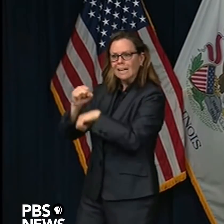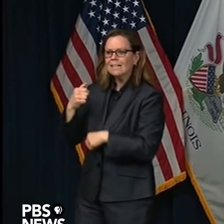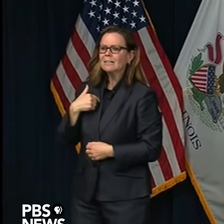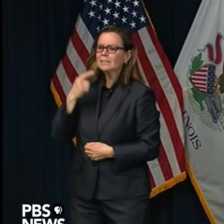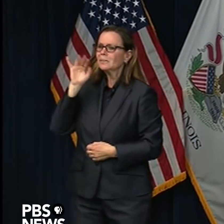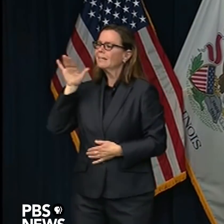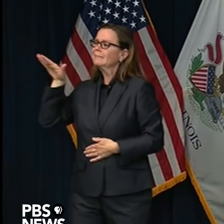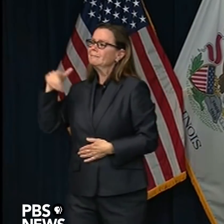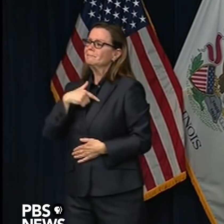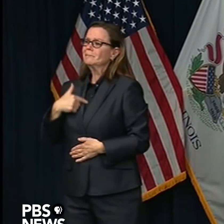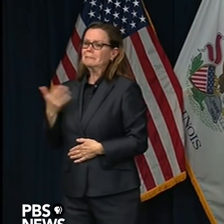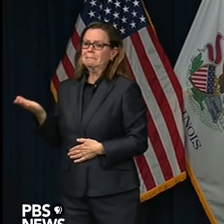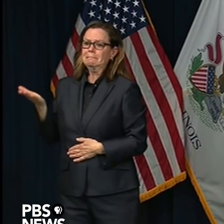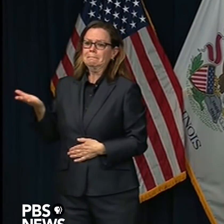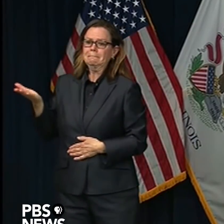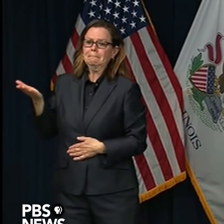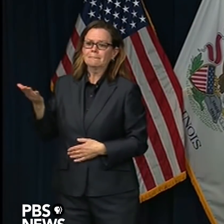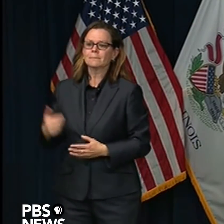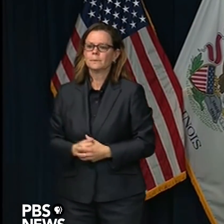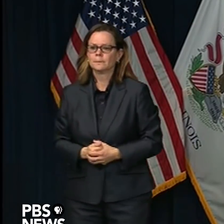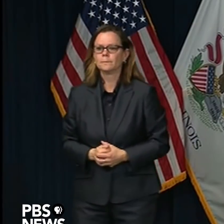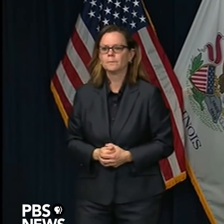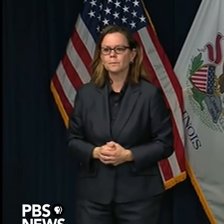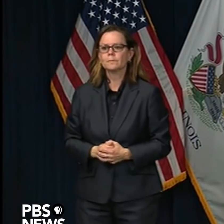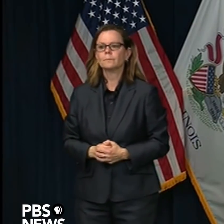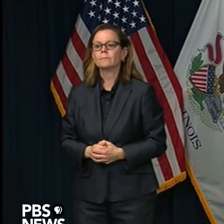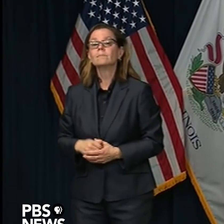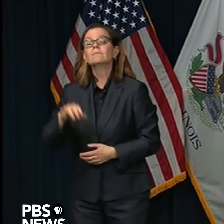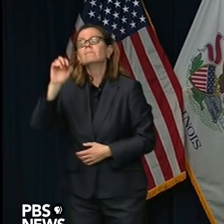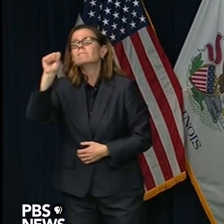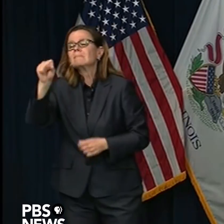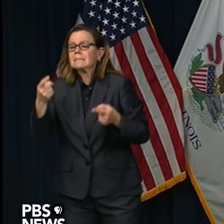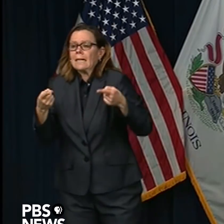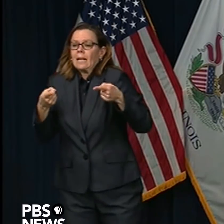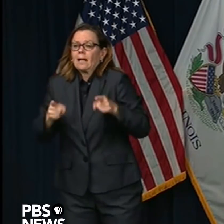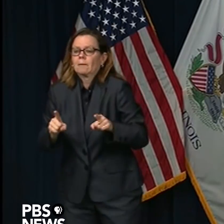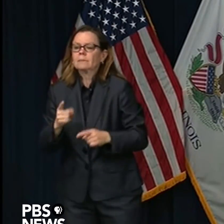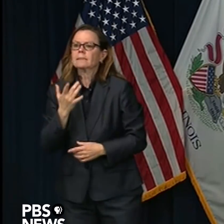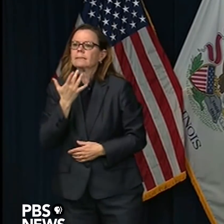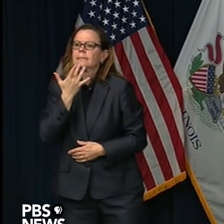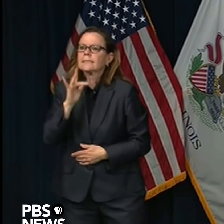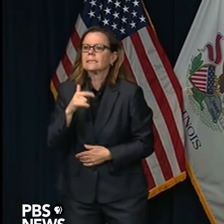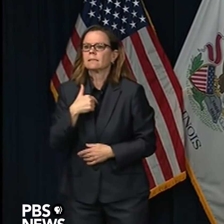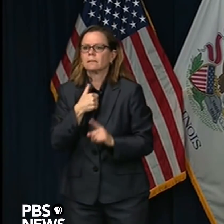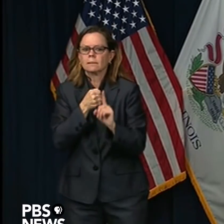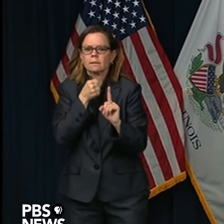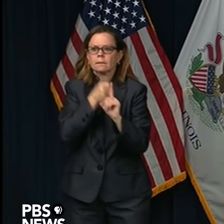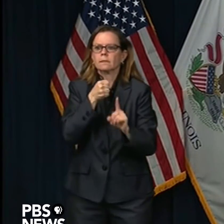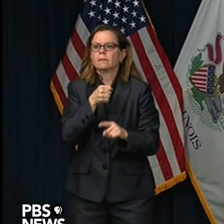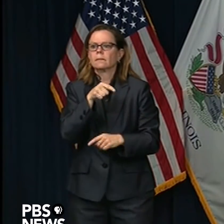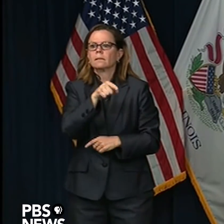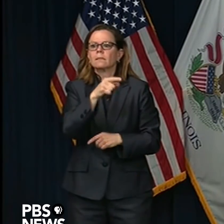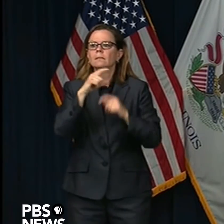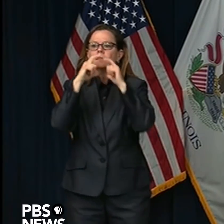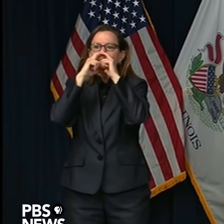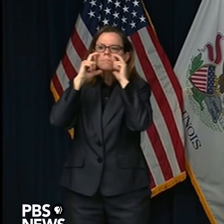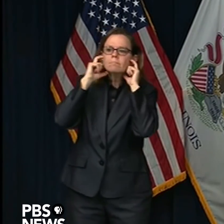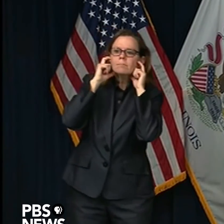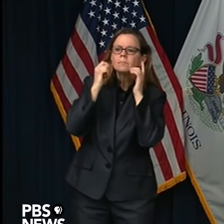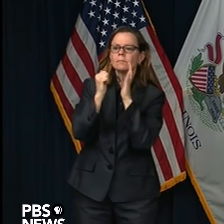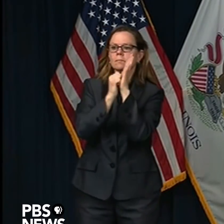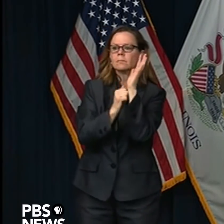at getting things loaded onto cargo aircraft and delivered back to the United States.